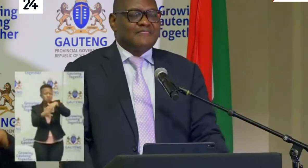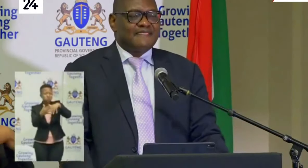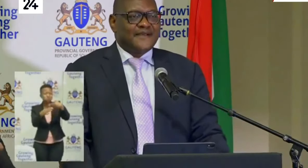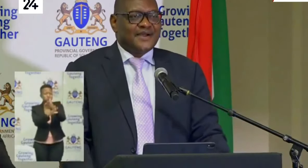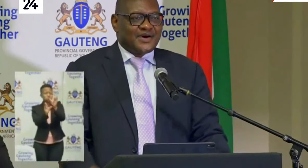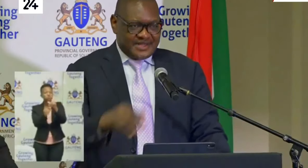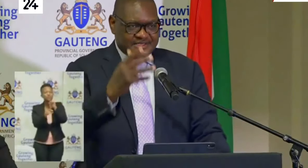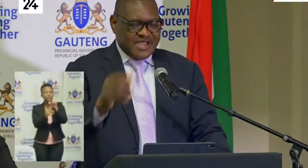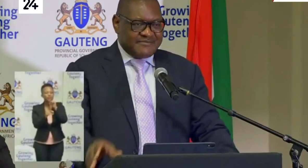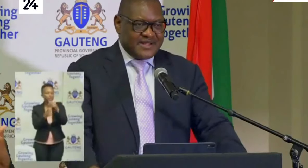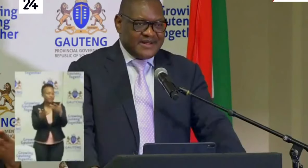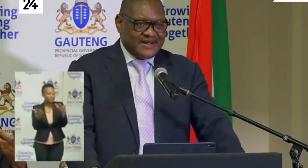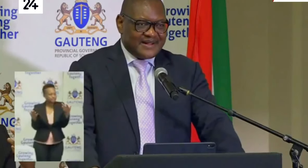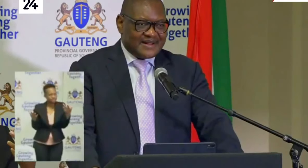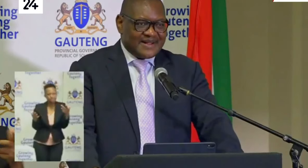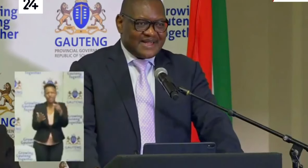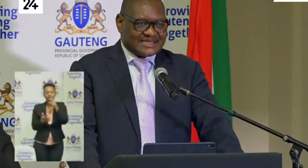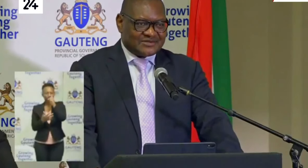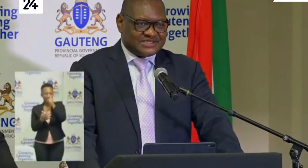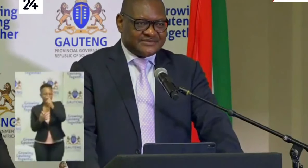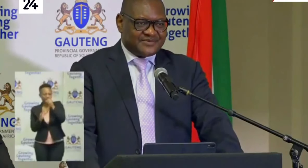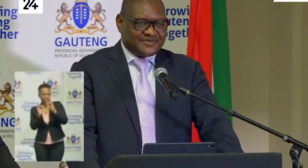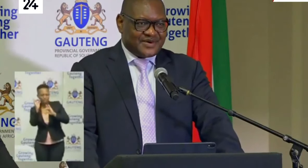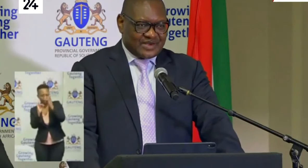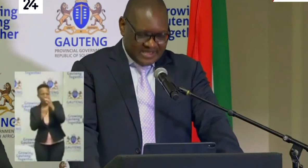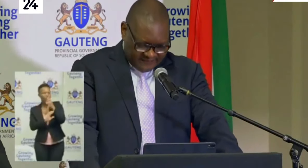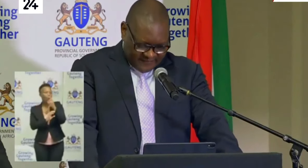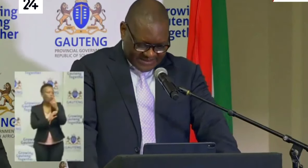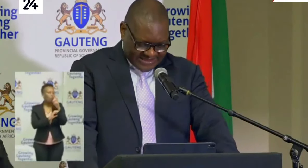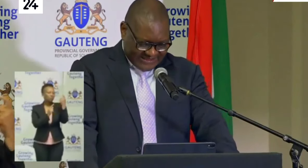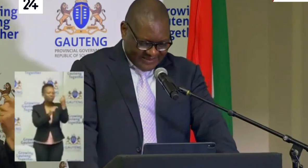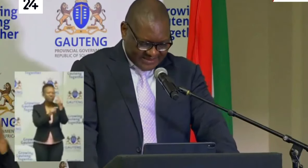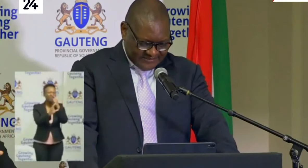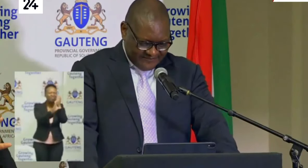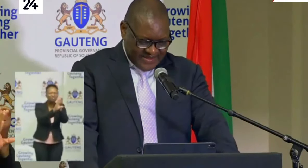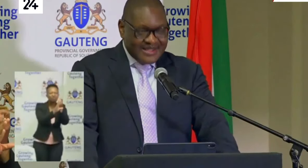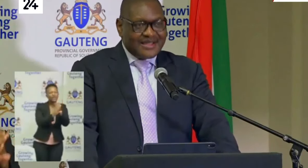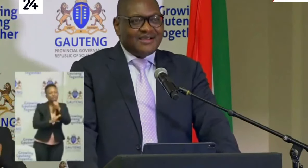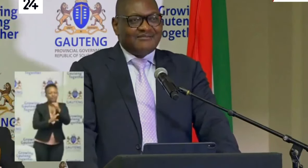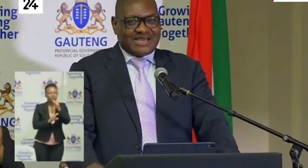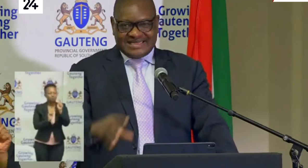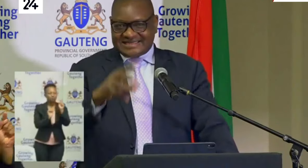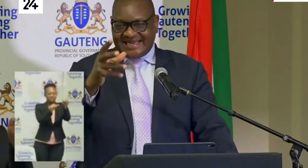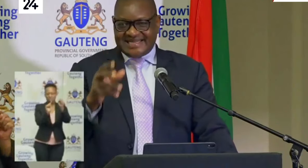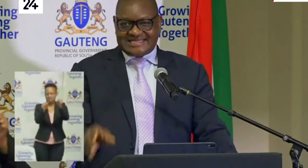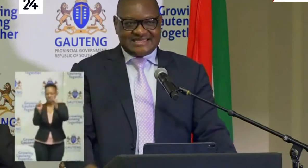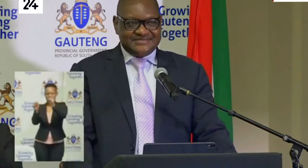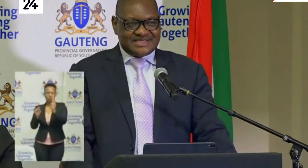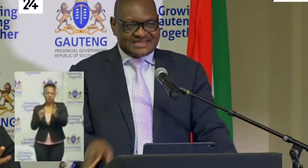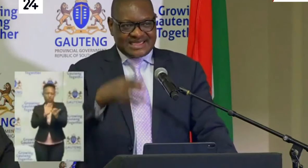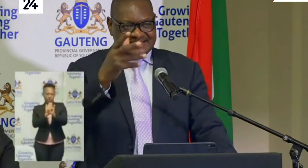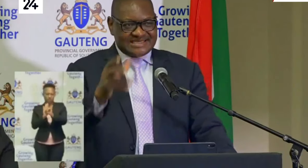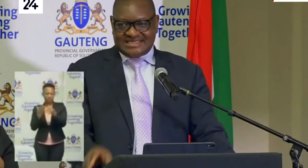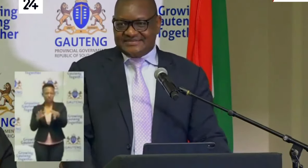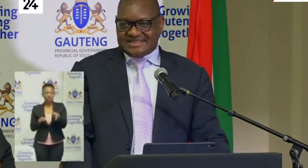or it may be a township or an informal settlement. But the screening teams